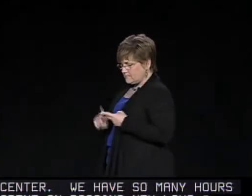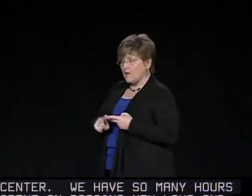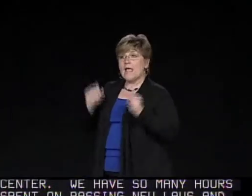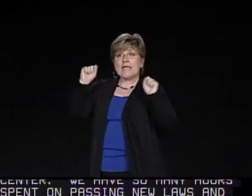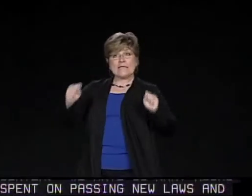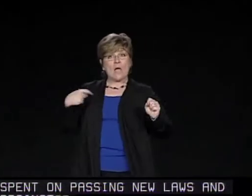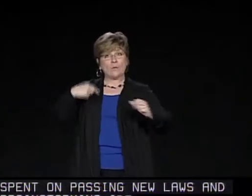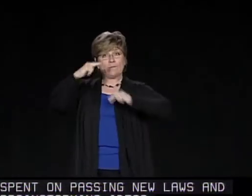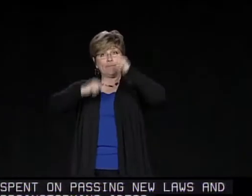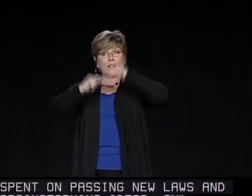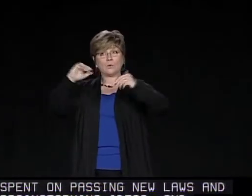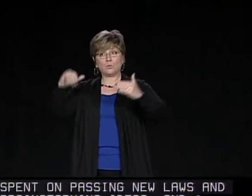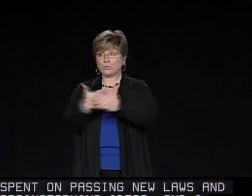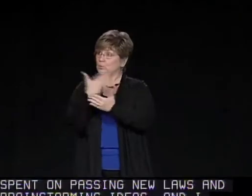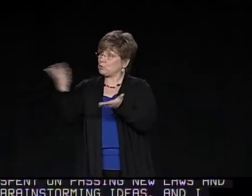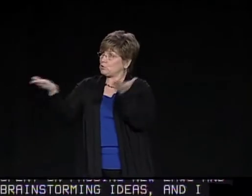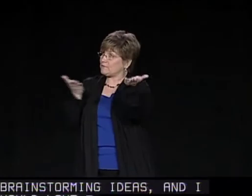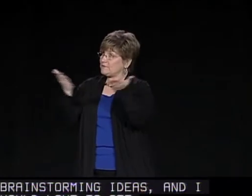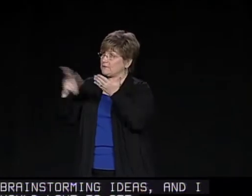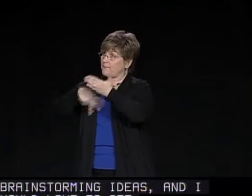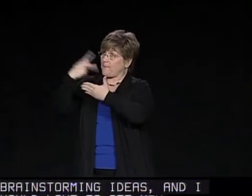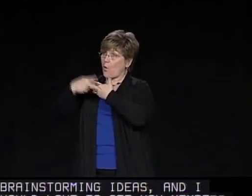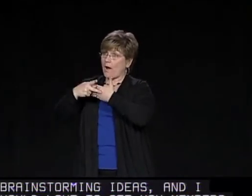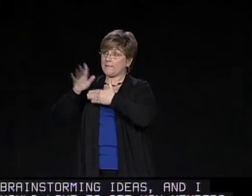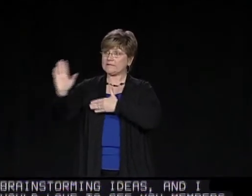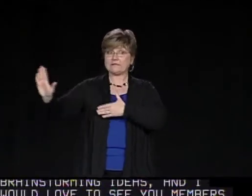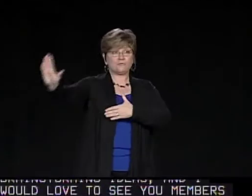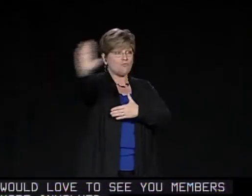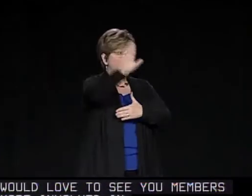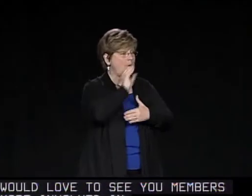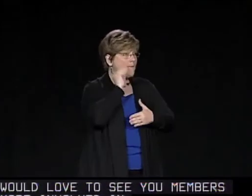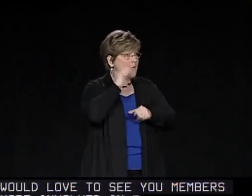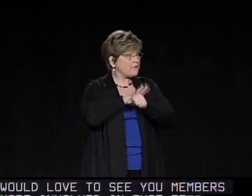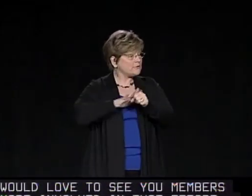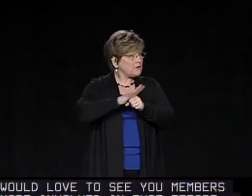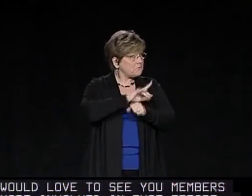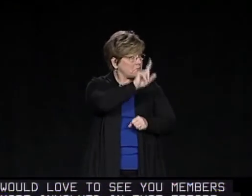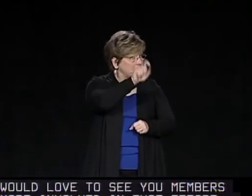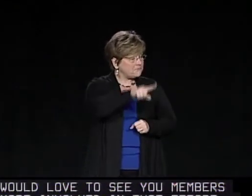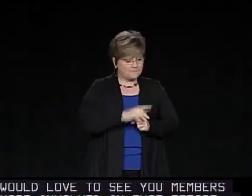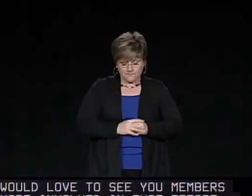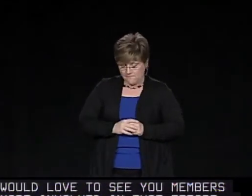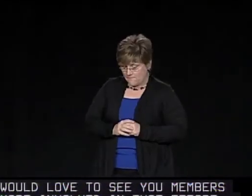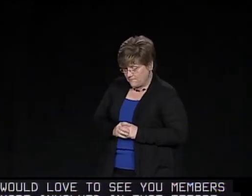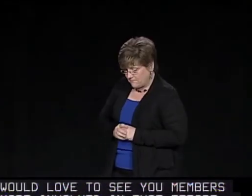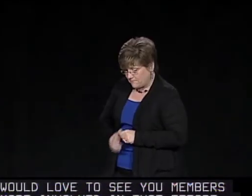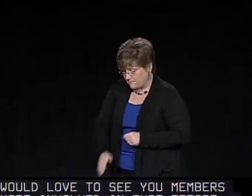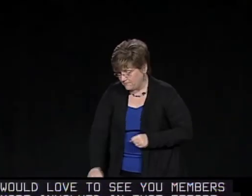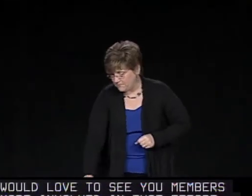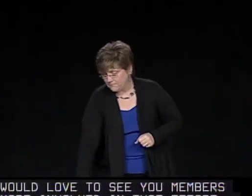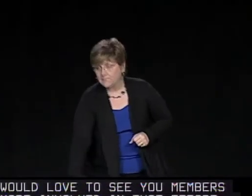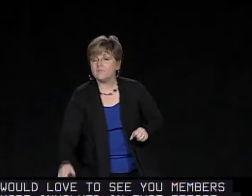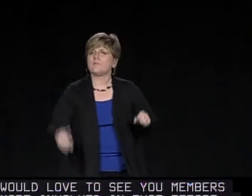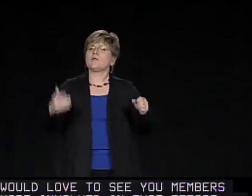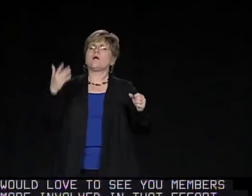more involved in that effort. We can build a new service program in your own local communities.